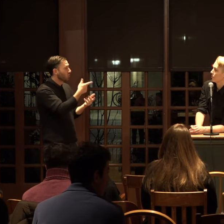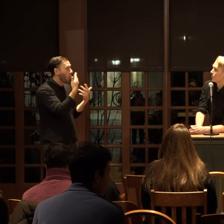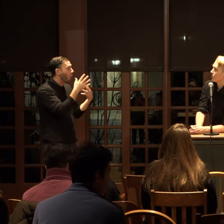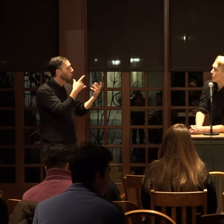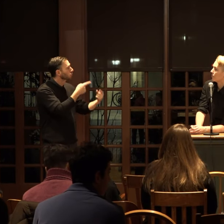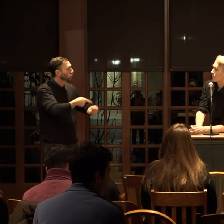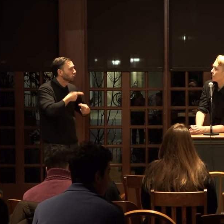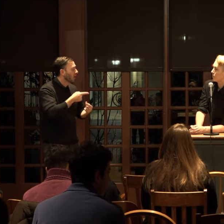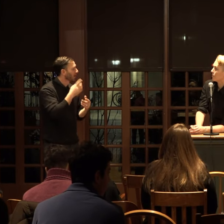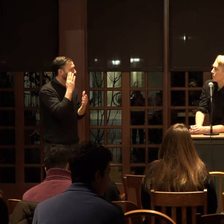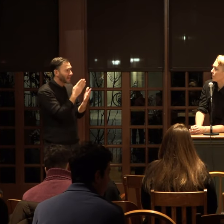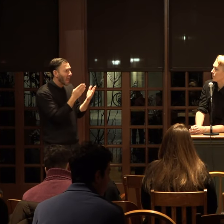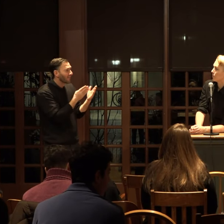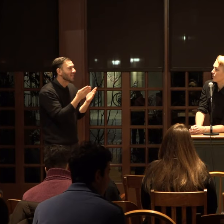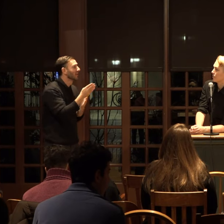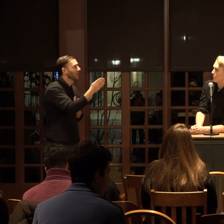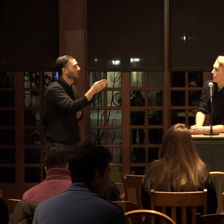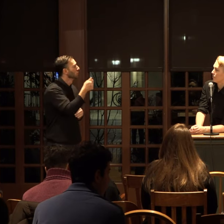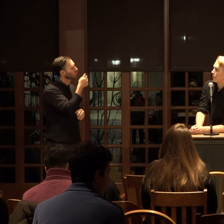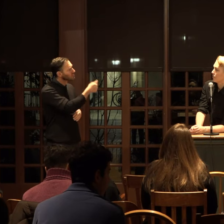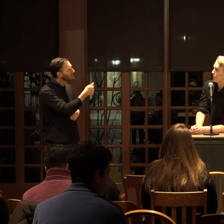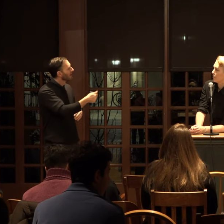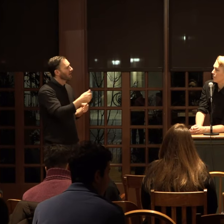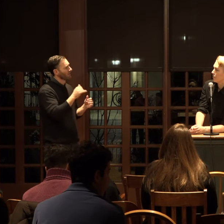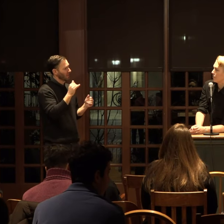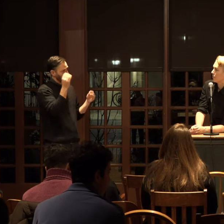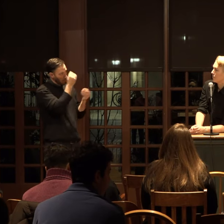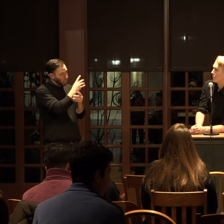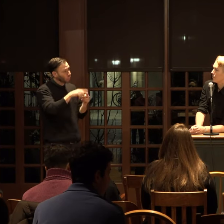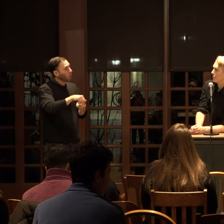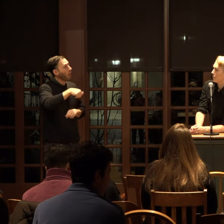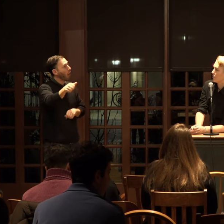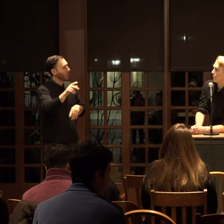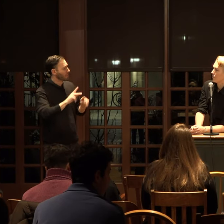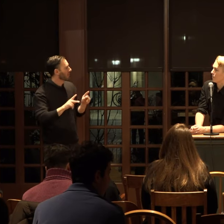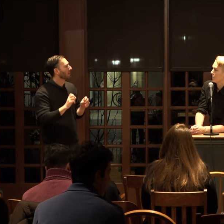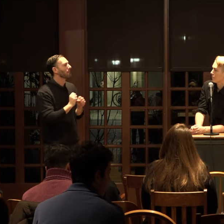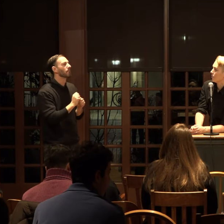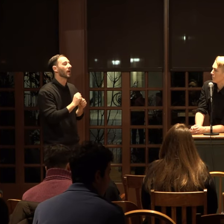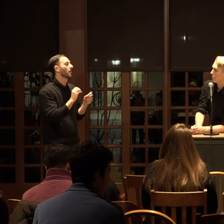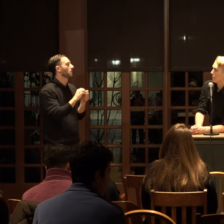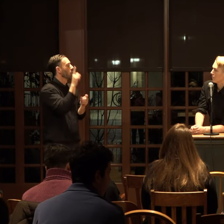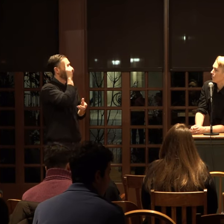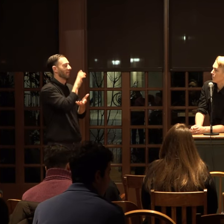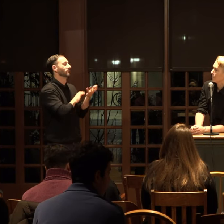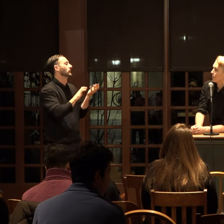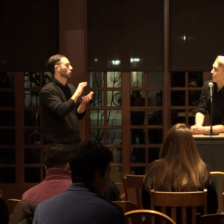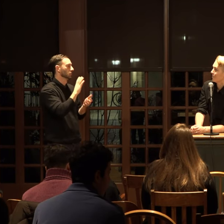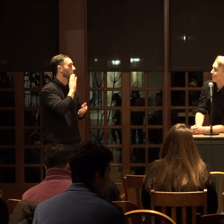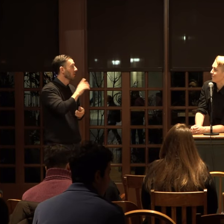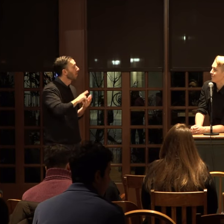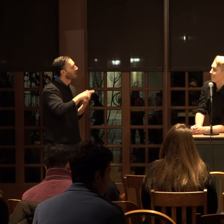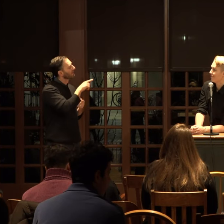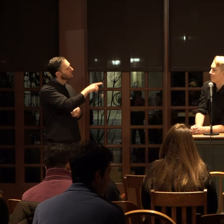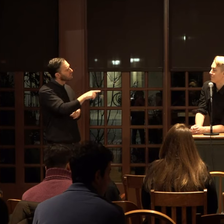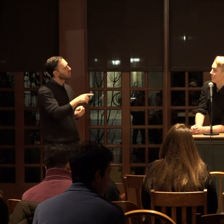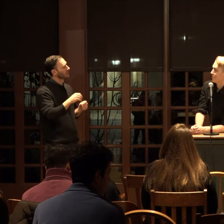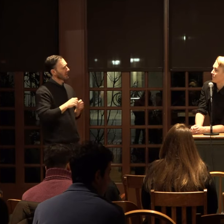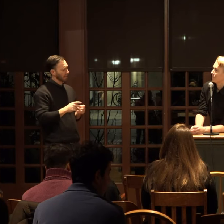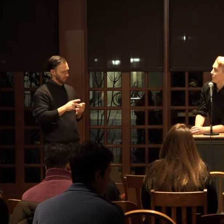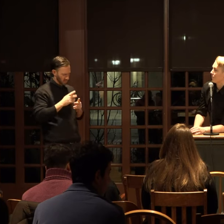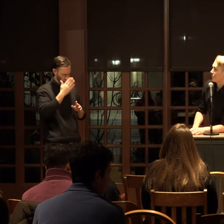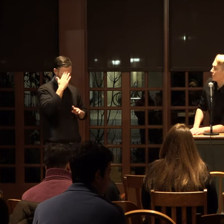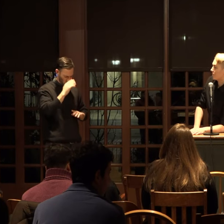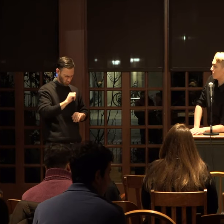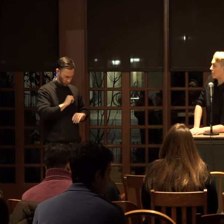and navigating this yourself, putting that out to everyone else is going to just make things more confusing but if you're in a place where you know